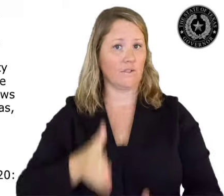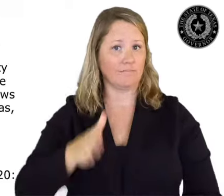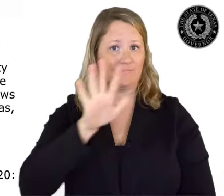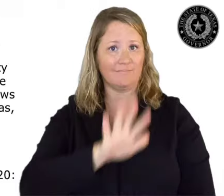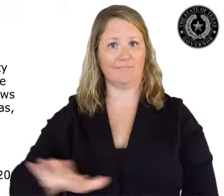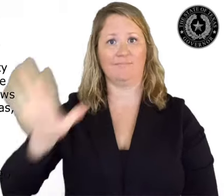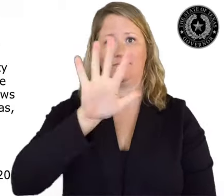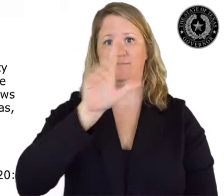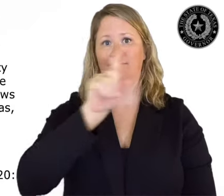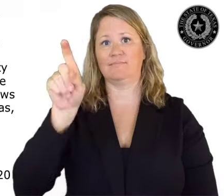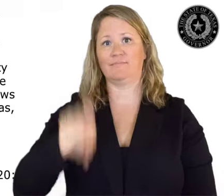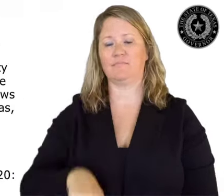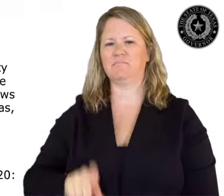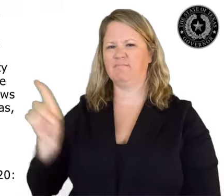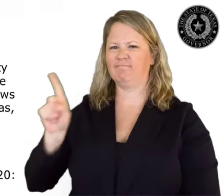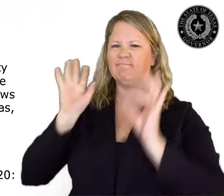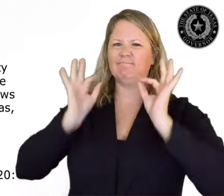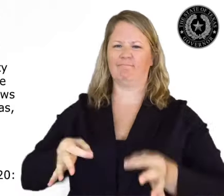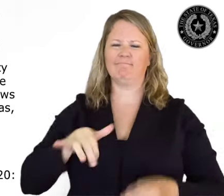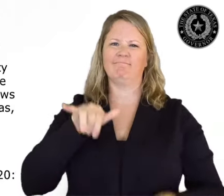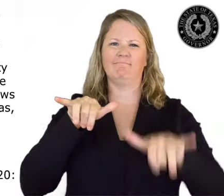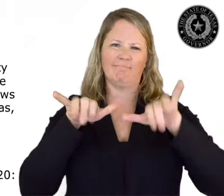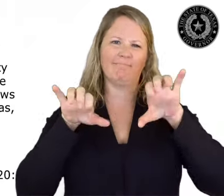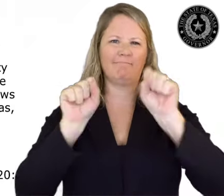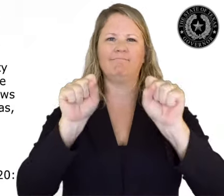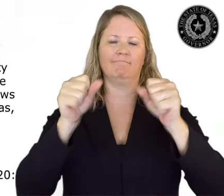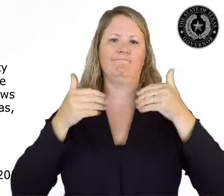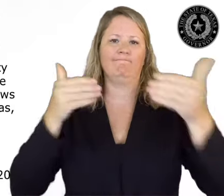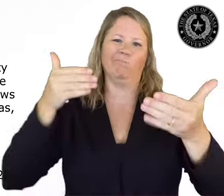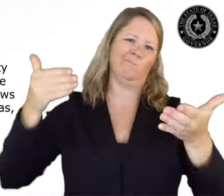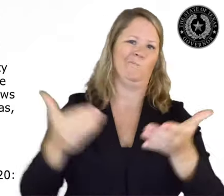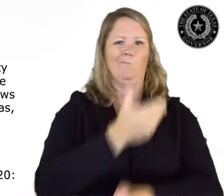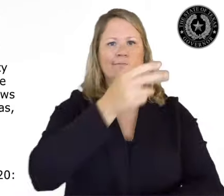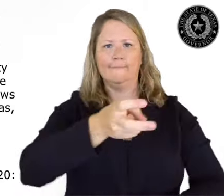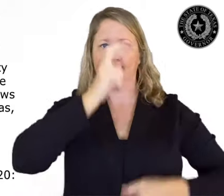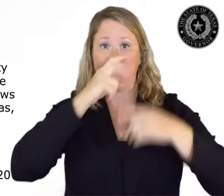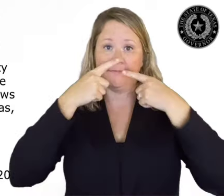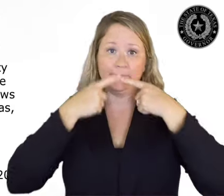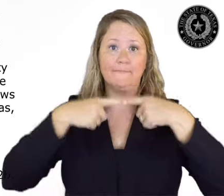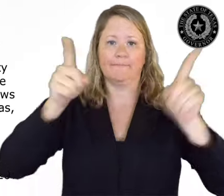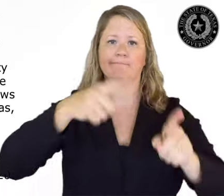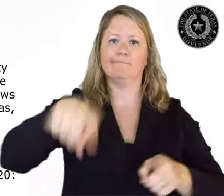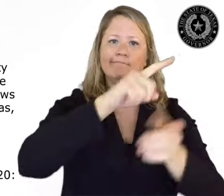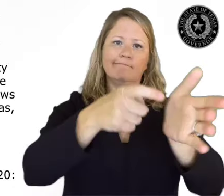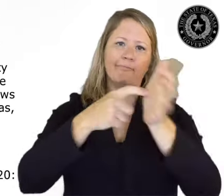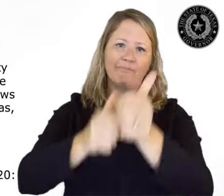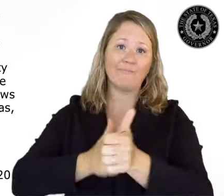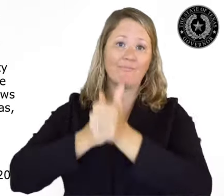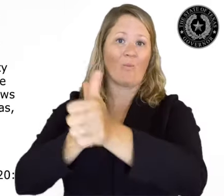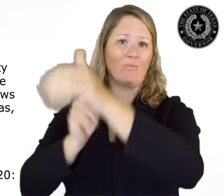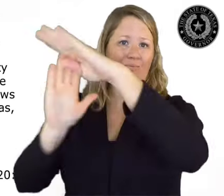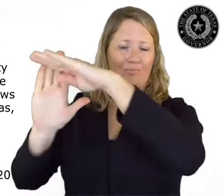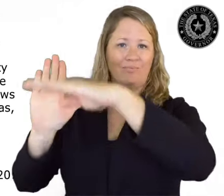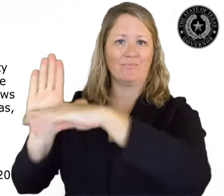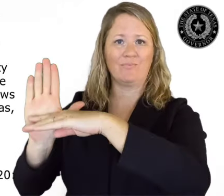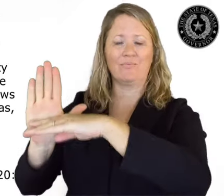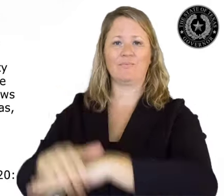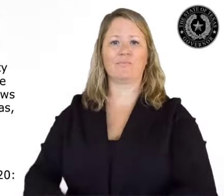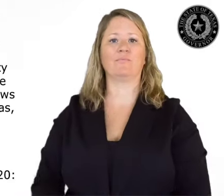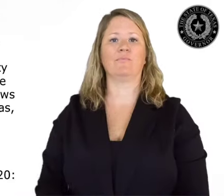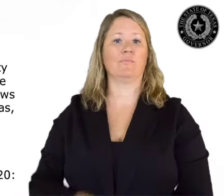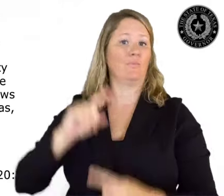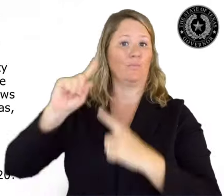Governor of Texas, by virtue of the power and authority vested in me by the Constitution and laws of the State of Texas,